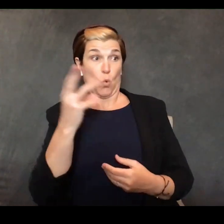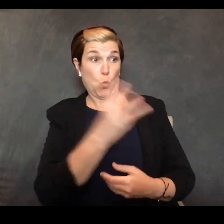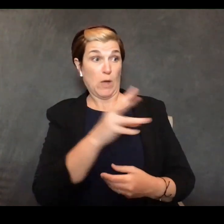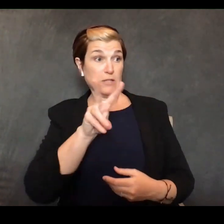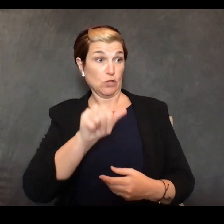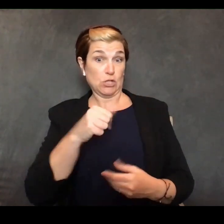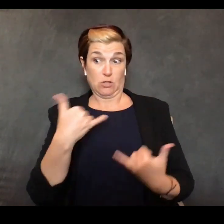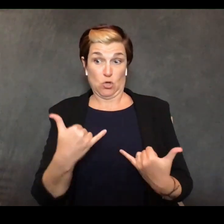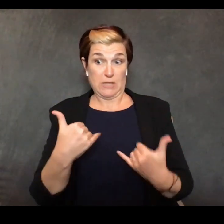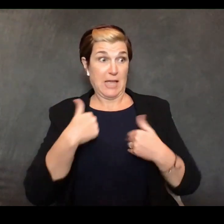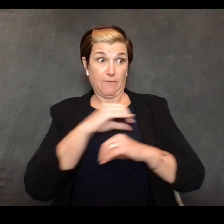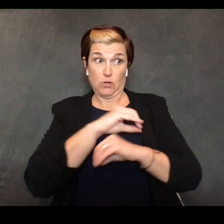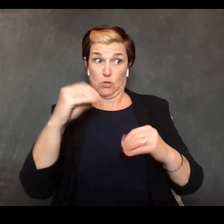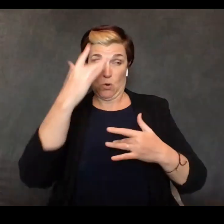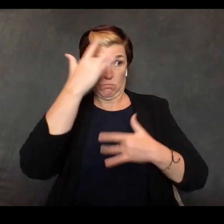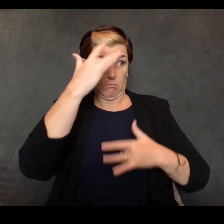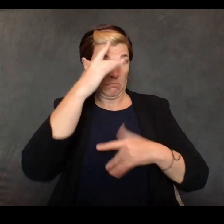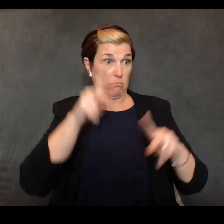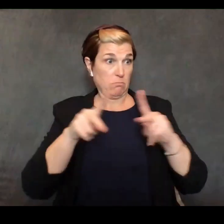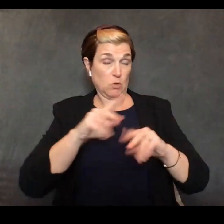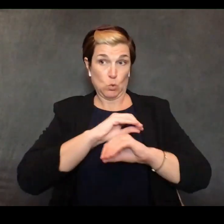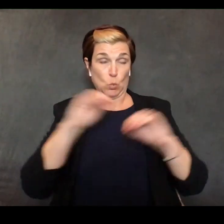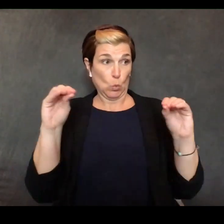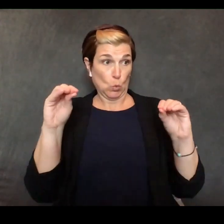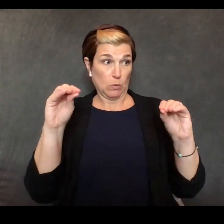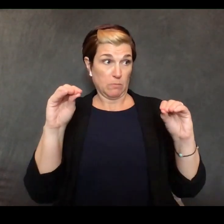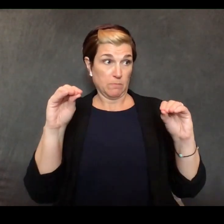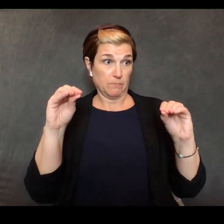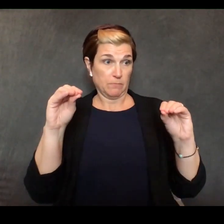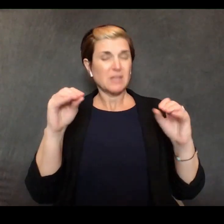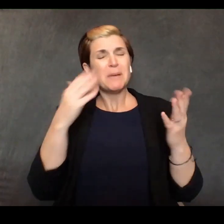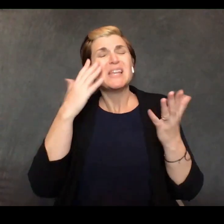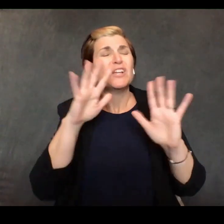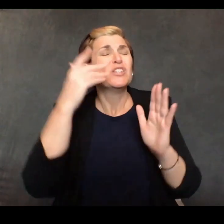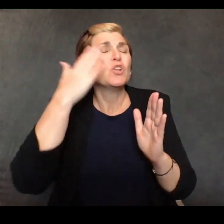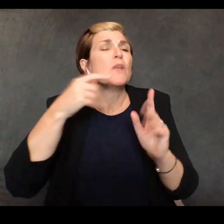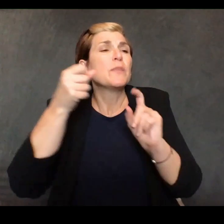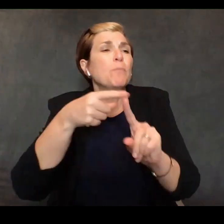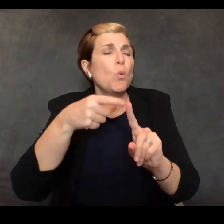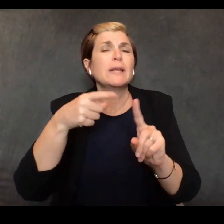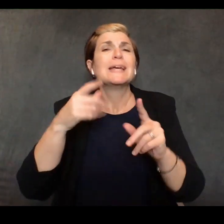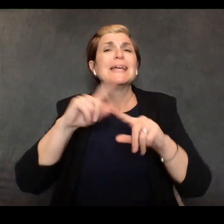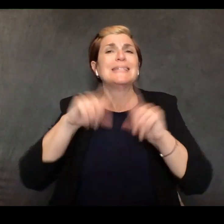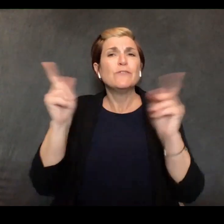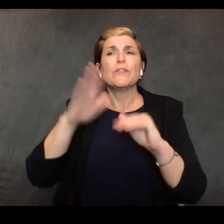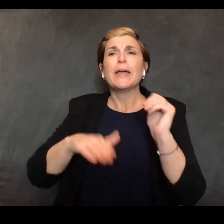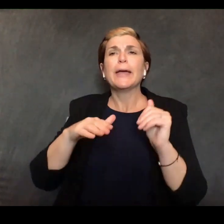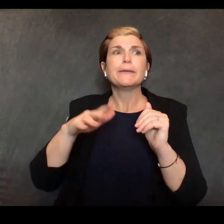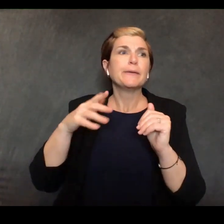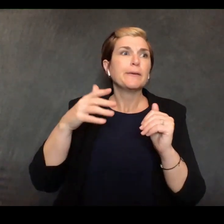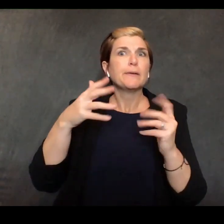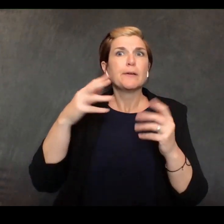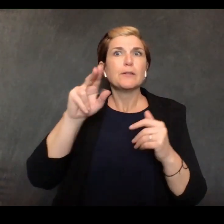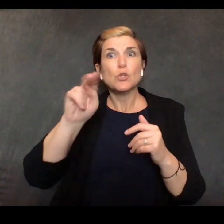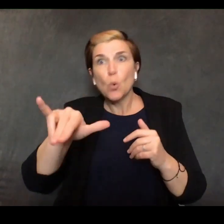than a new york or or california different parts of california i do say this though the the army corps of engineers is